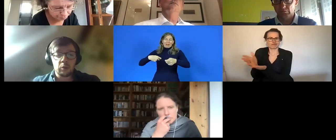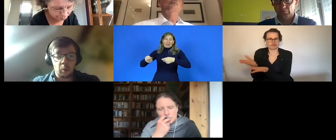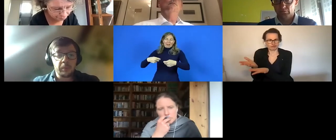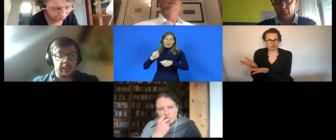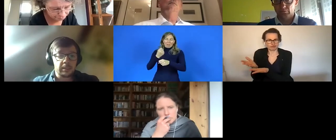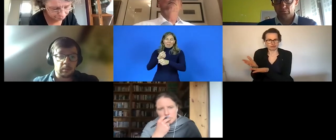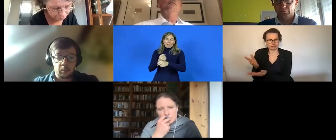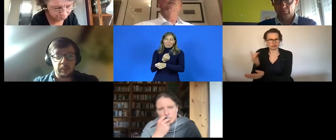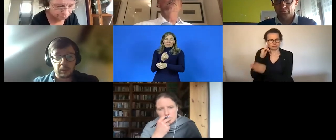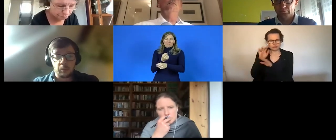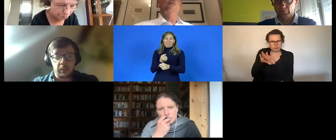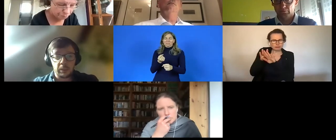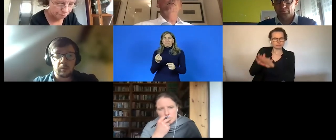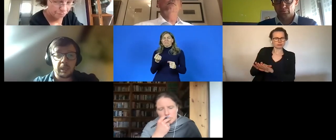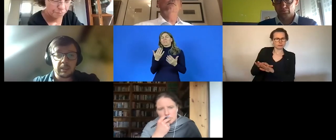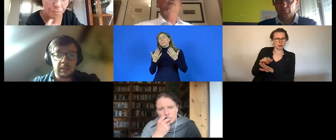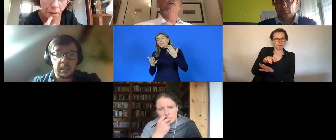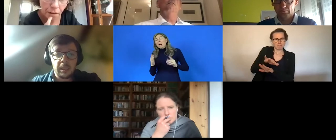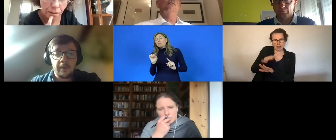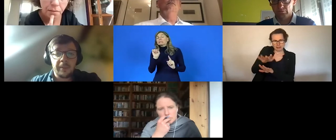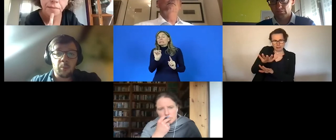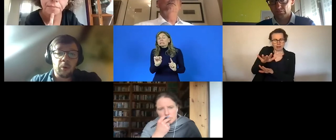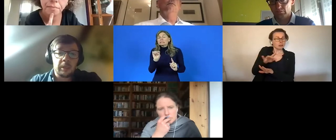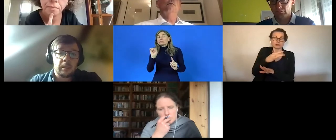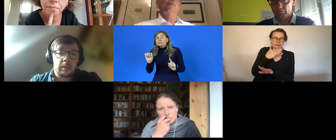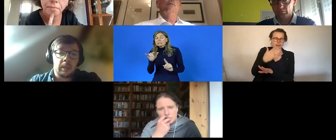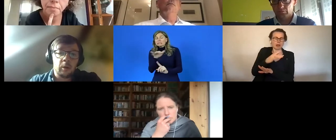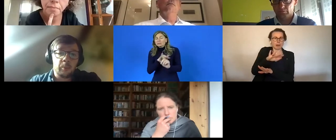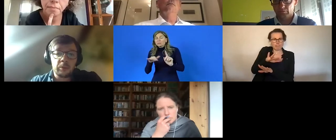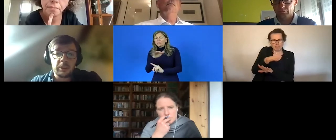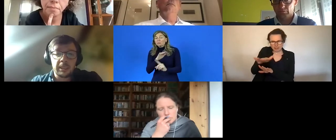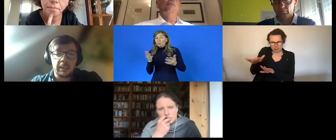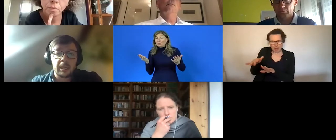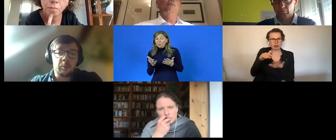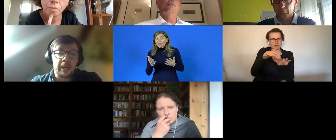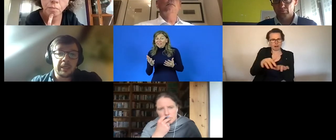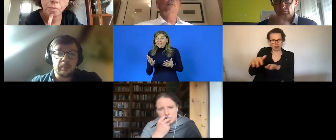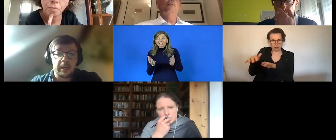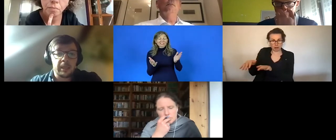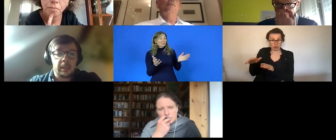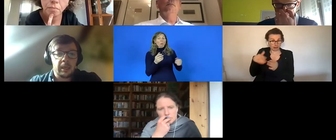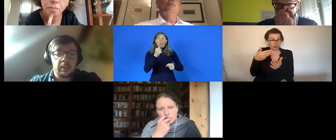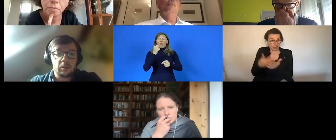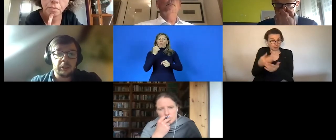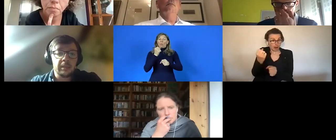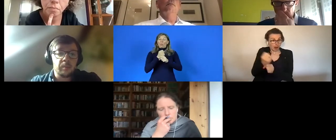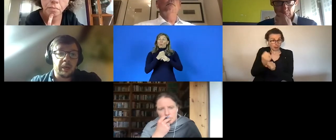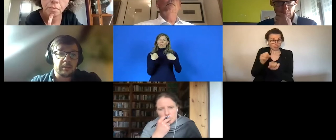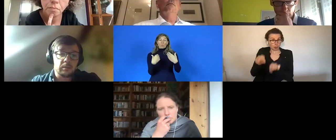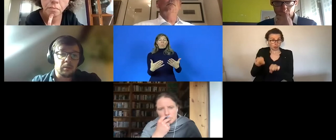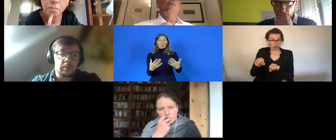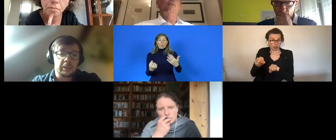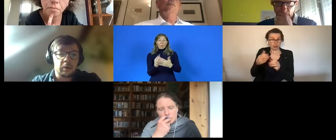believe that in some cases not always but in some in some cases the work uh opportunities that are provided by uh social